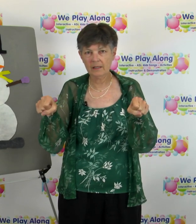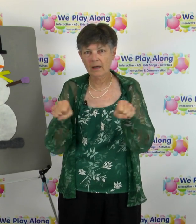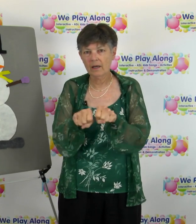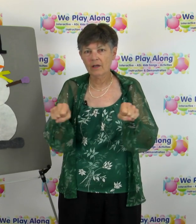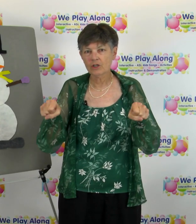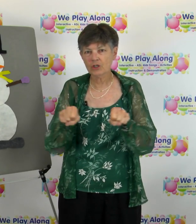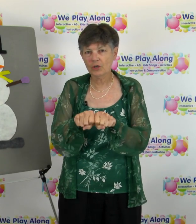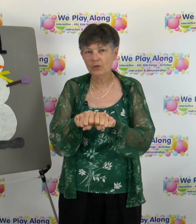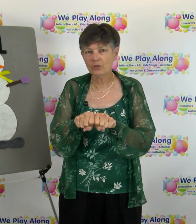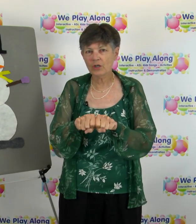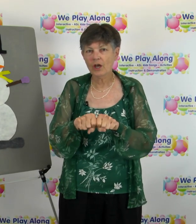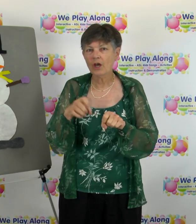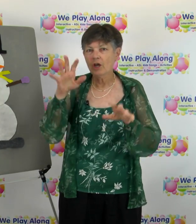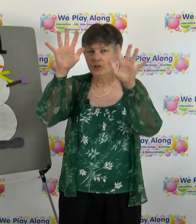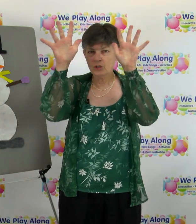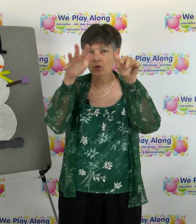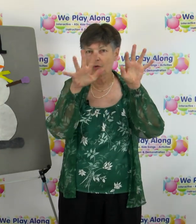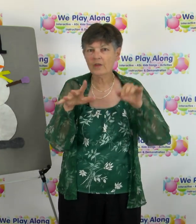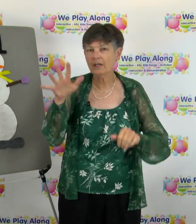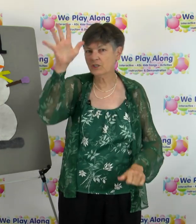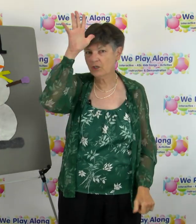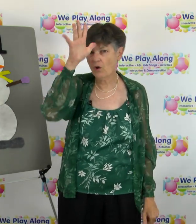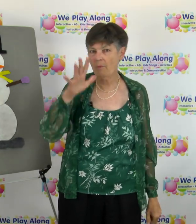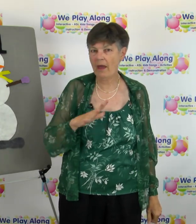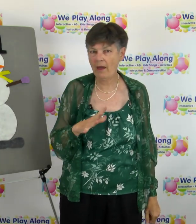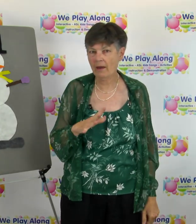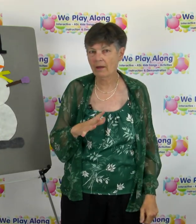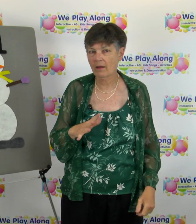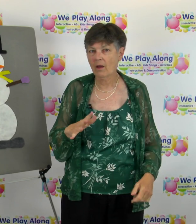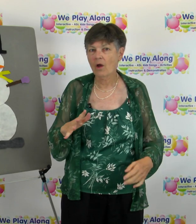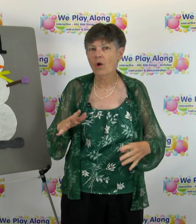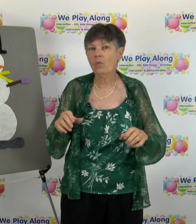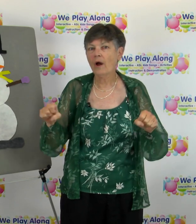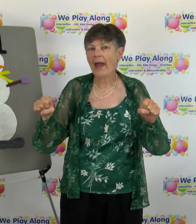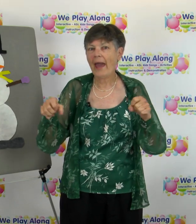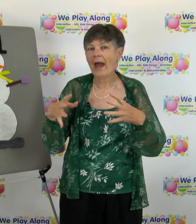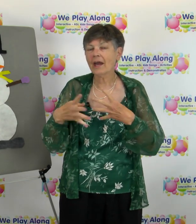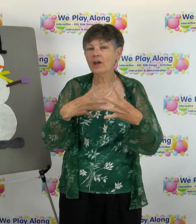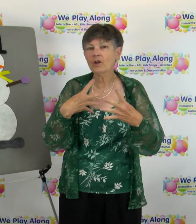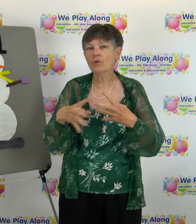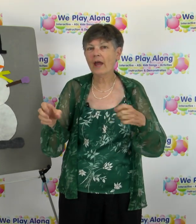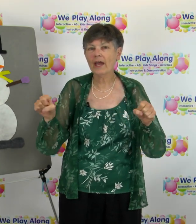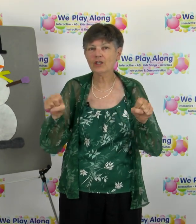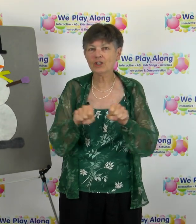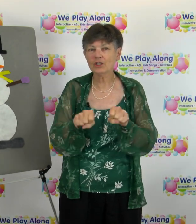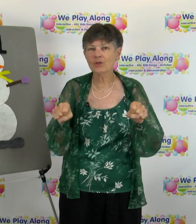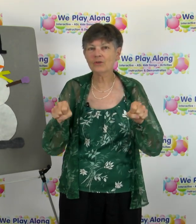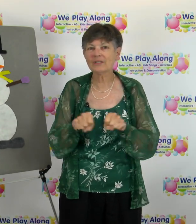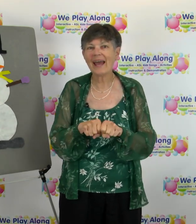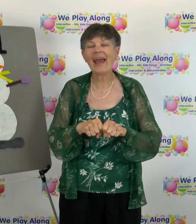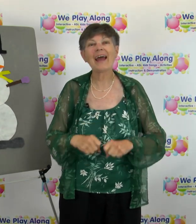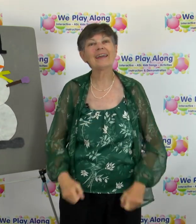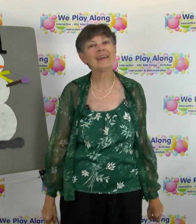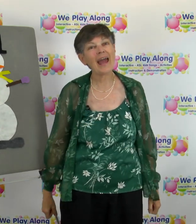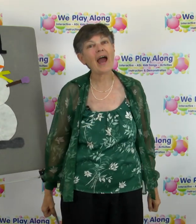shoes to the snowman we'll add gray shoes and now